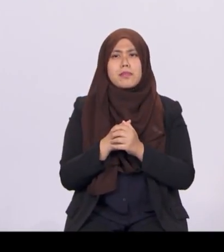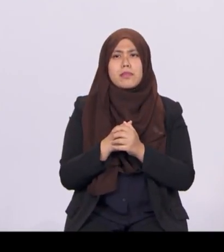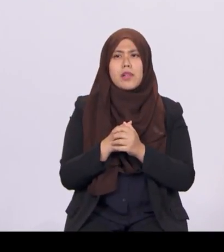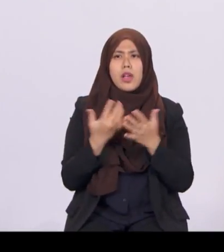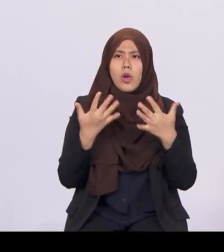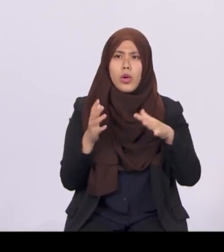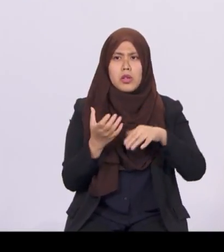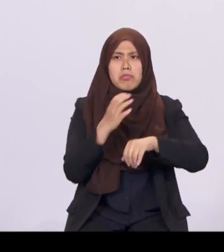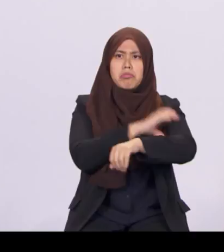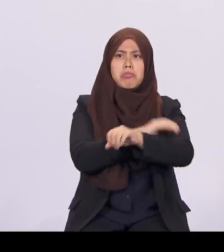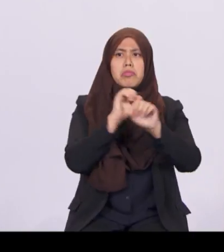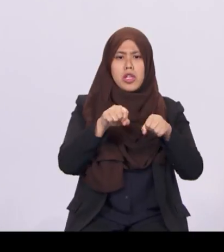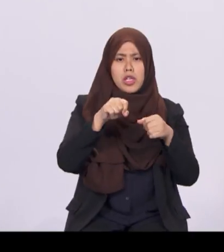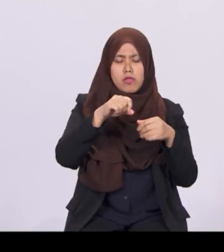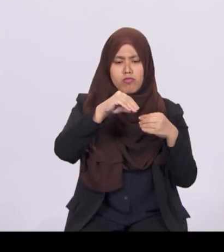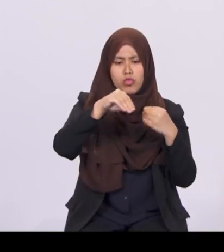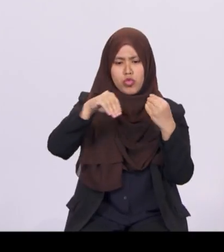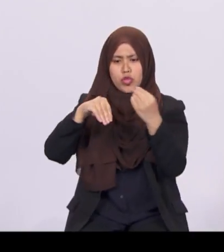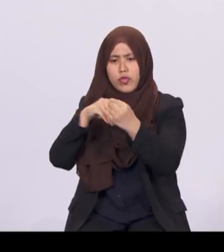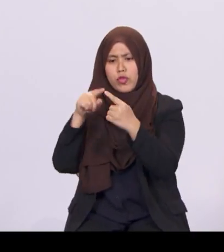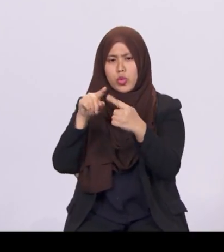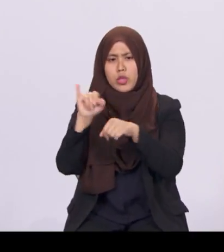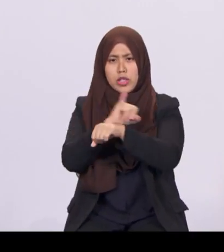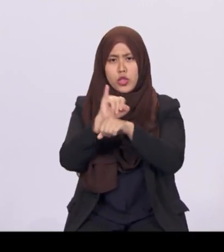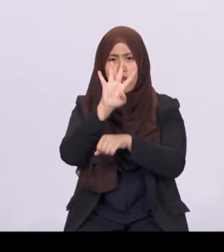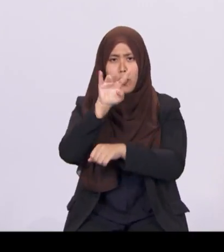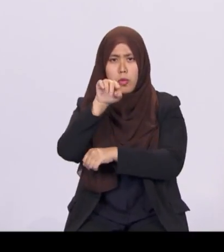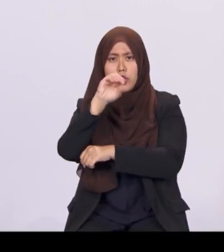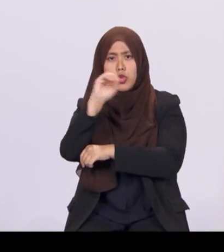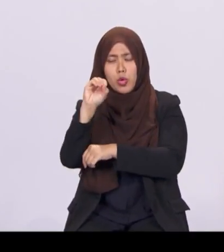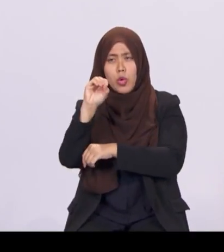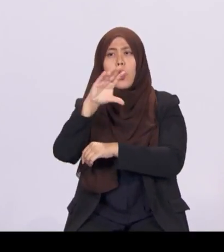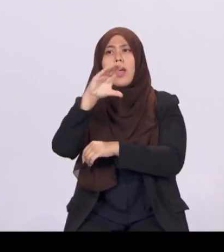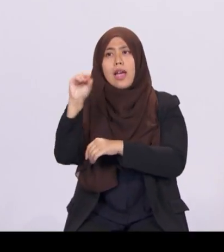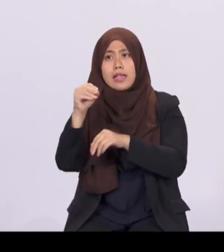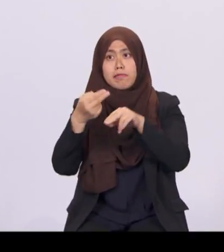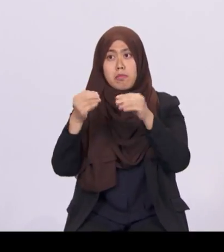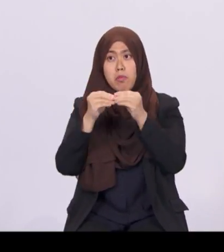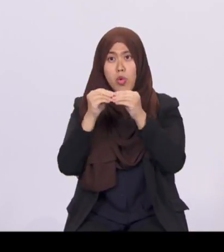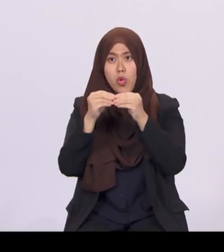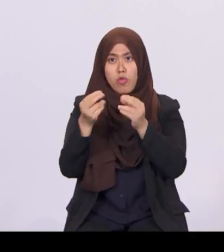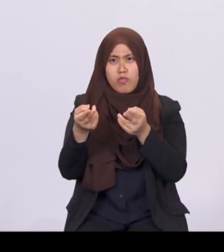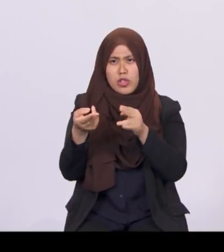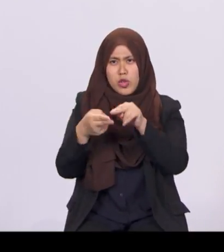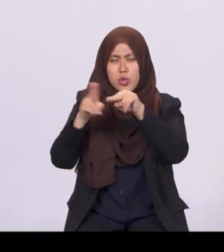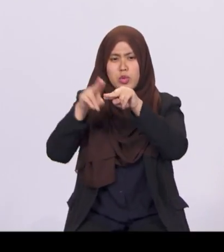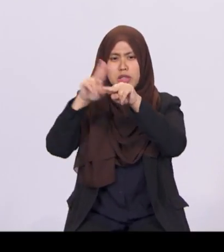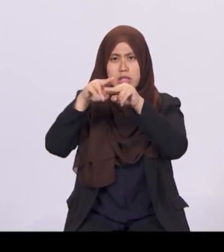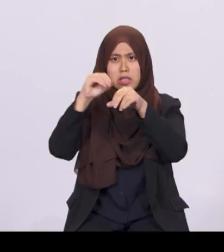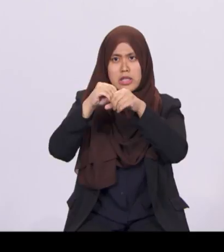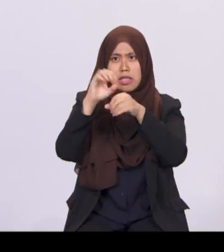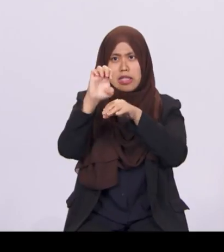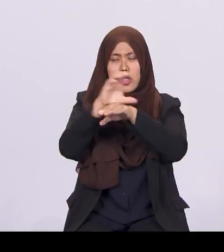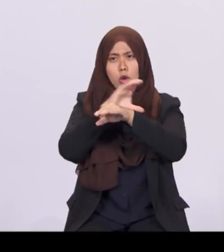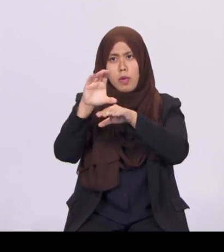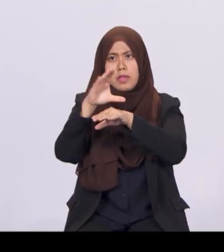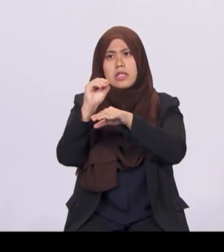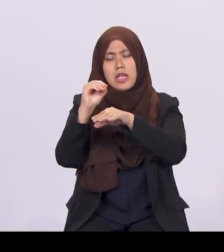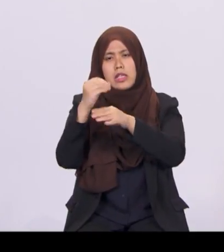Industry 4.0 and the rapid rise of e-commerce and a sharing economy. These are interacting with traditional businesses in